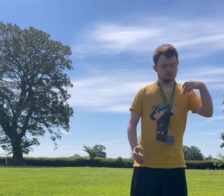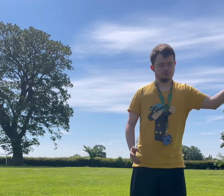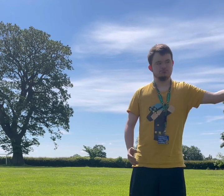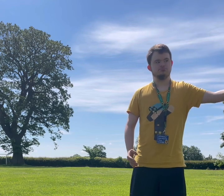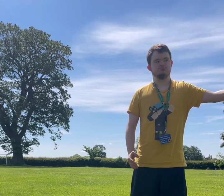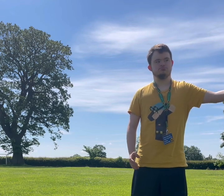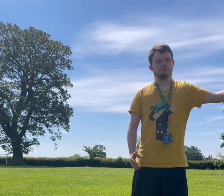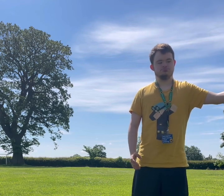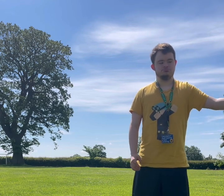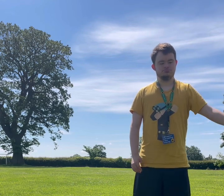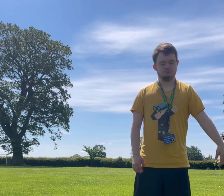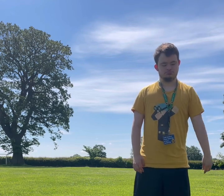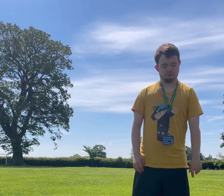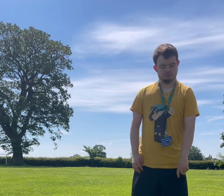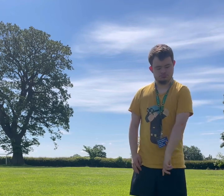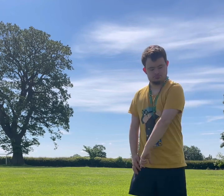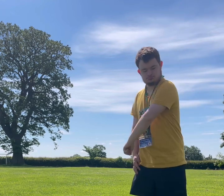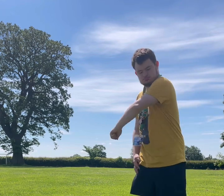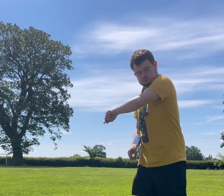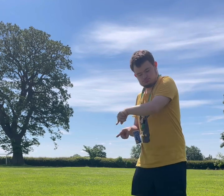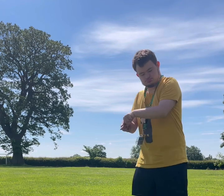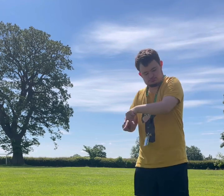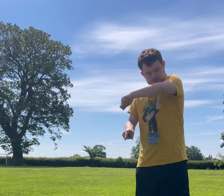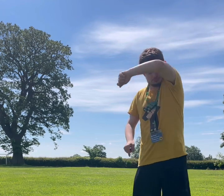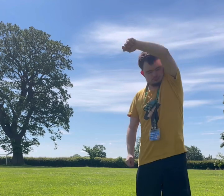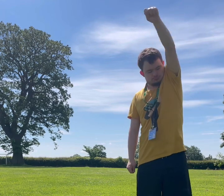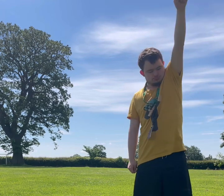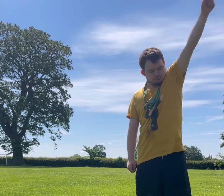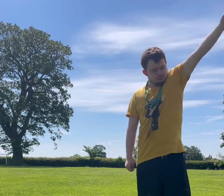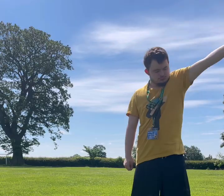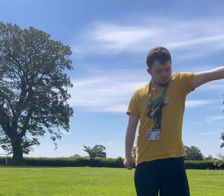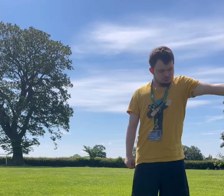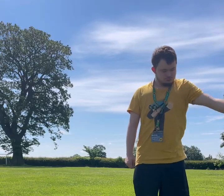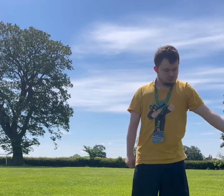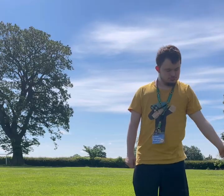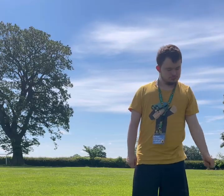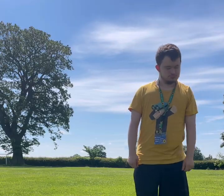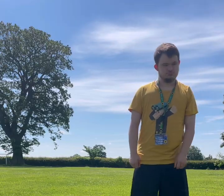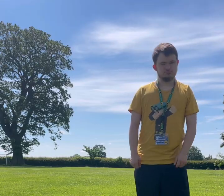are beautiful Like a rainbow